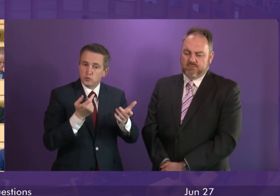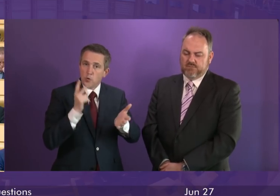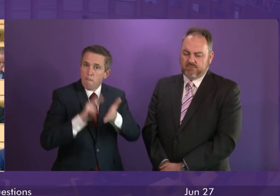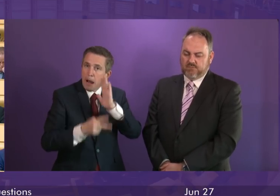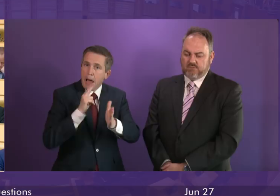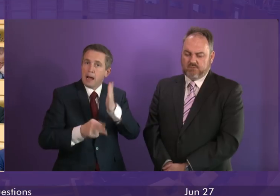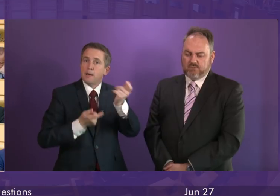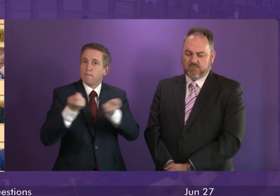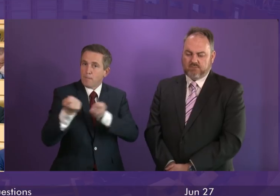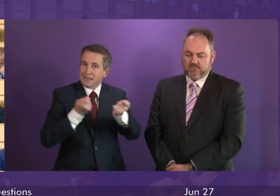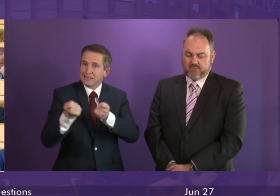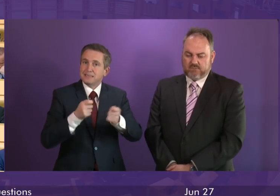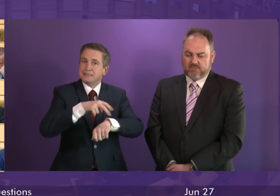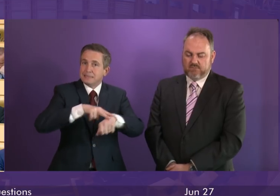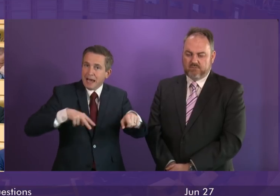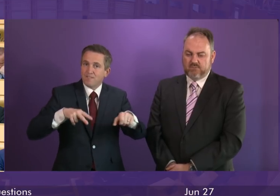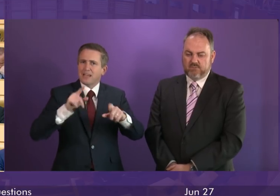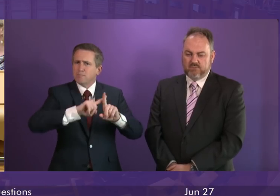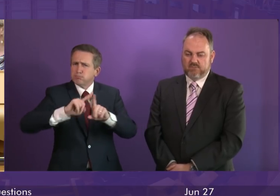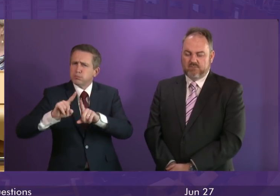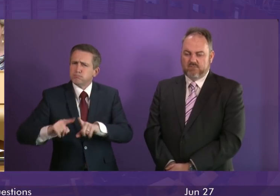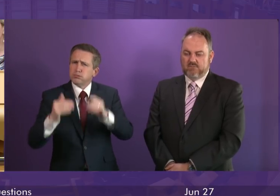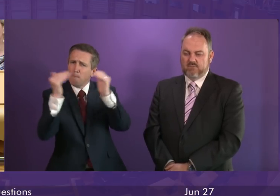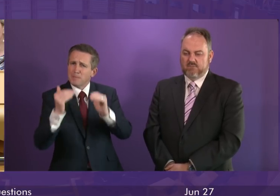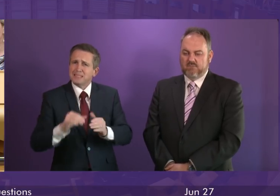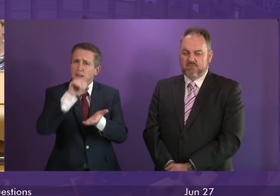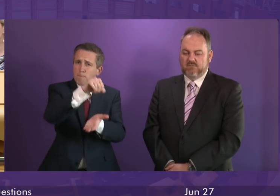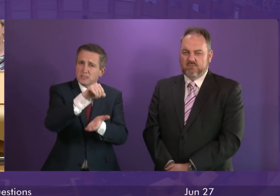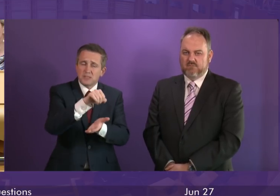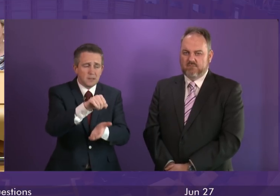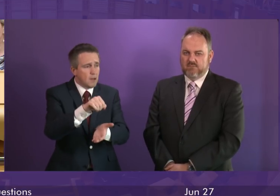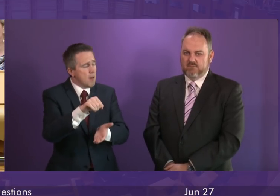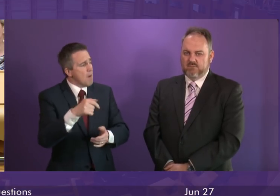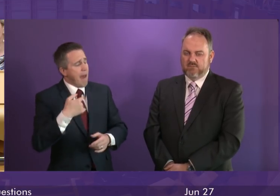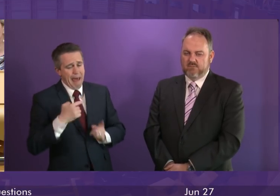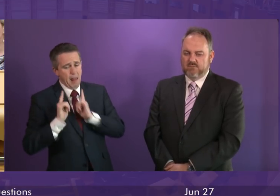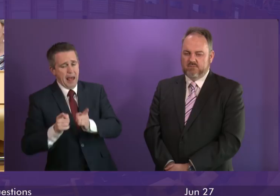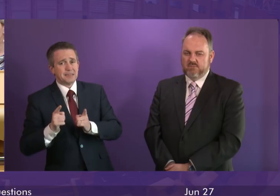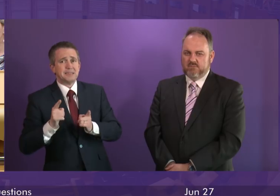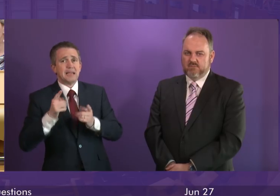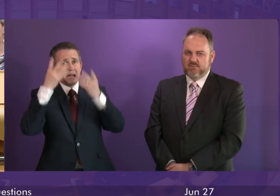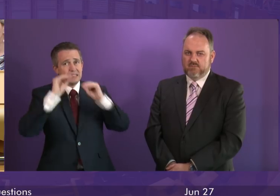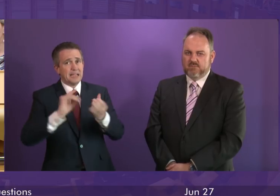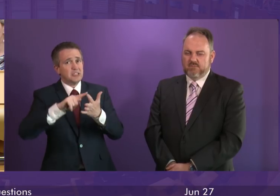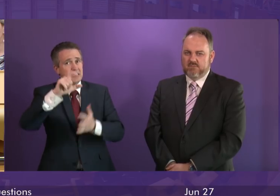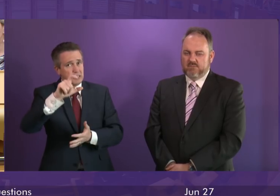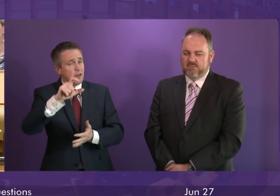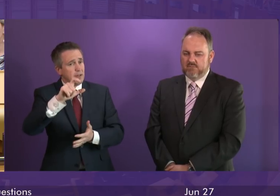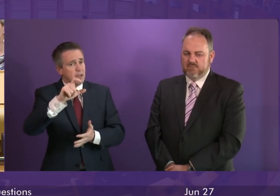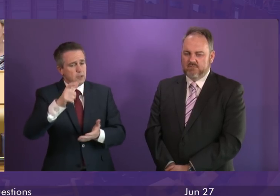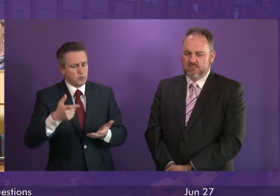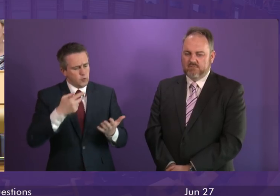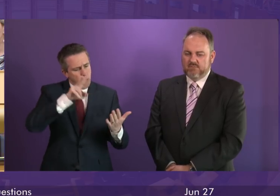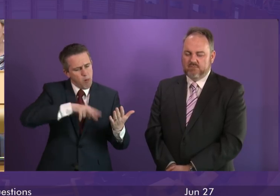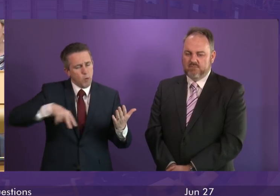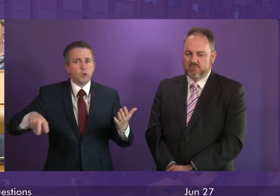activities within the budgets that we give to them. But I m very happy to ask the Education Secretary to raise the concerns that Patrick Carvey has raised about